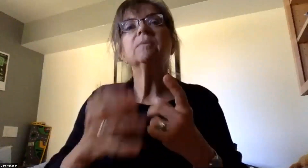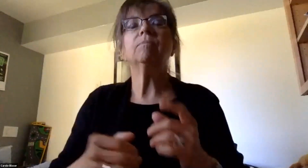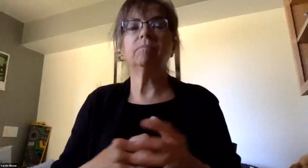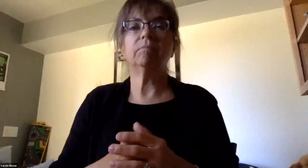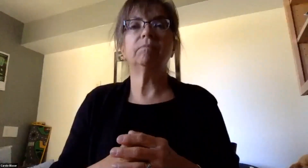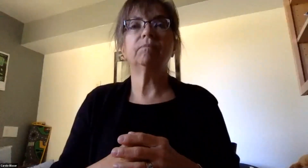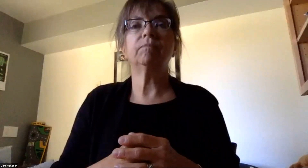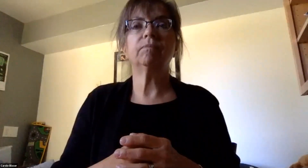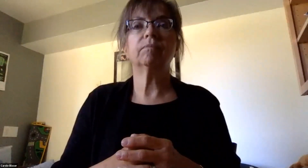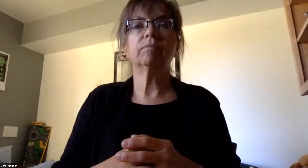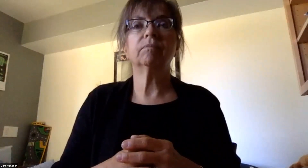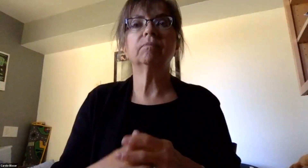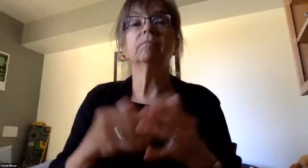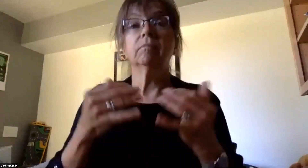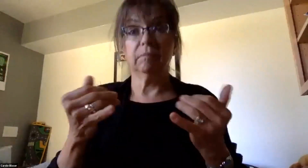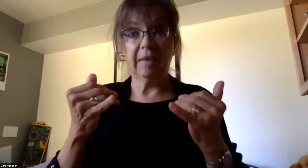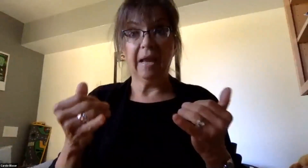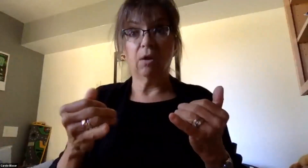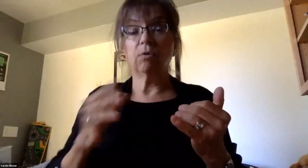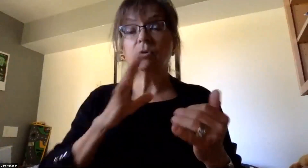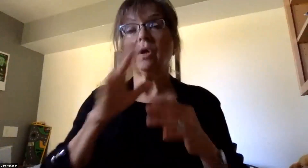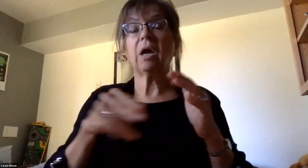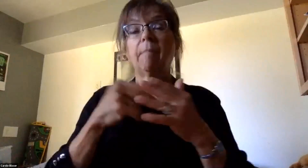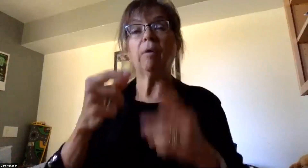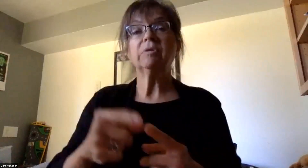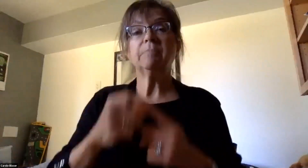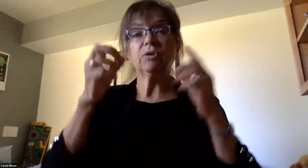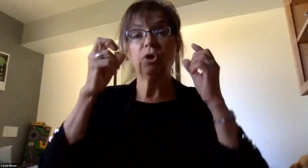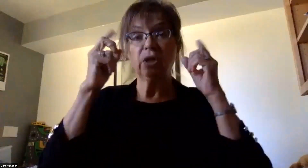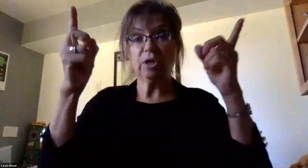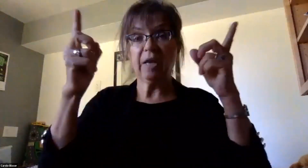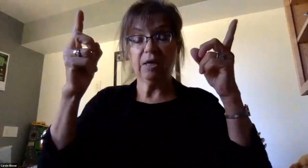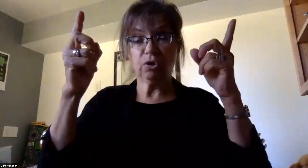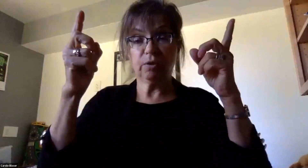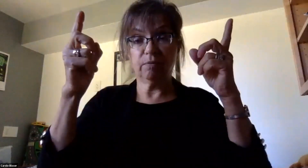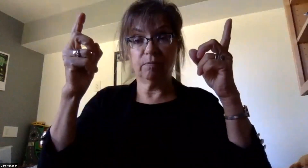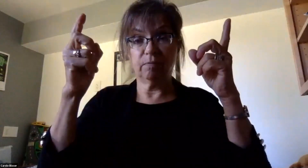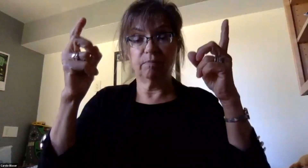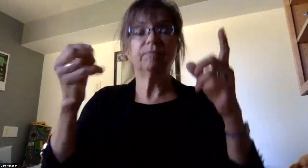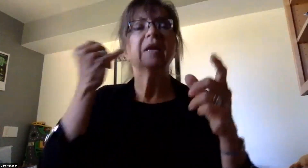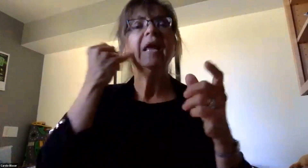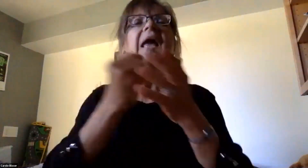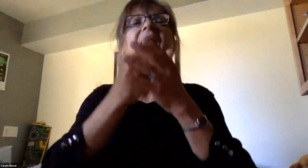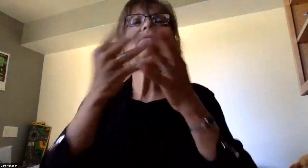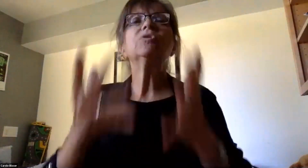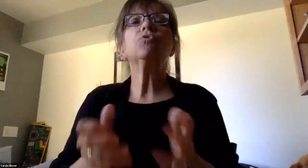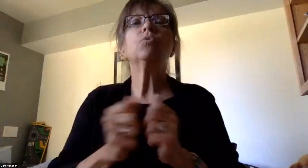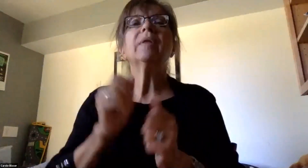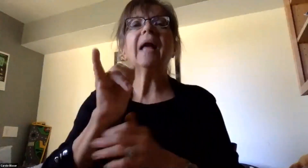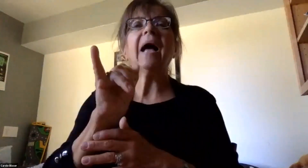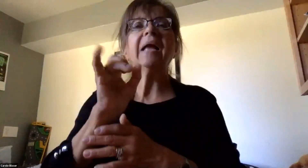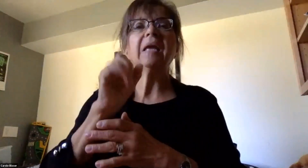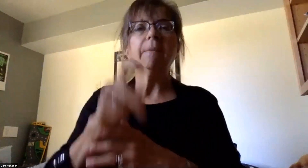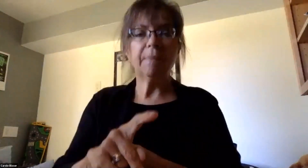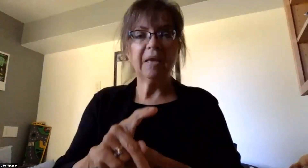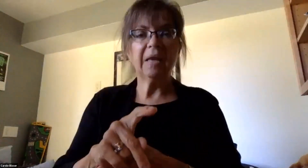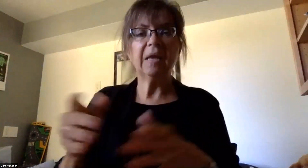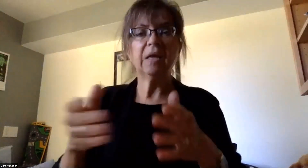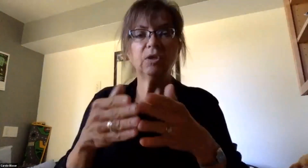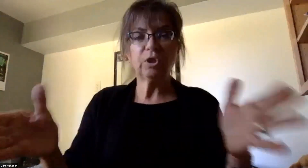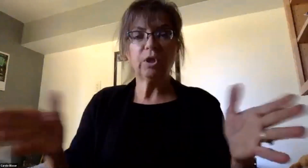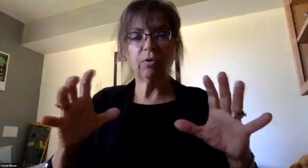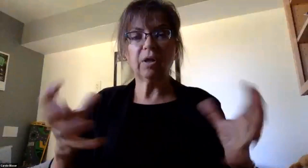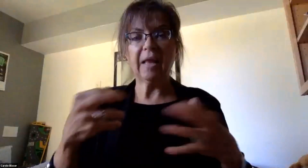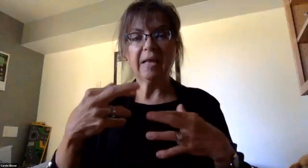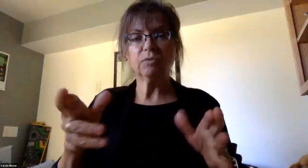We have to transition now to some of the special education questions that we receive. If a student with an IEP in a general classroom has